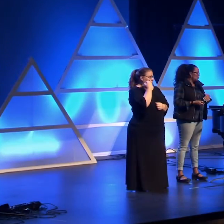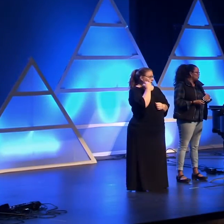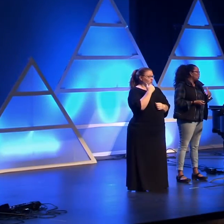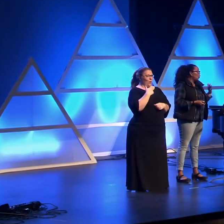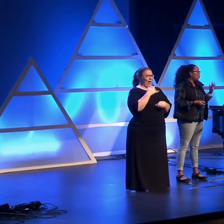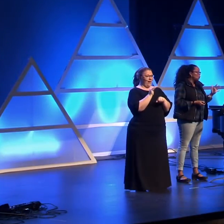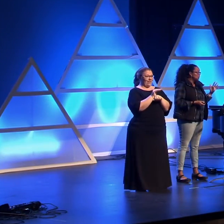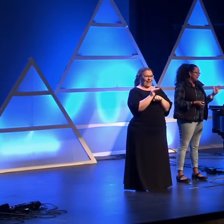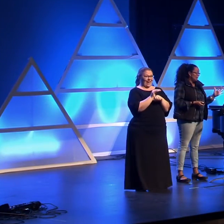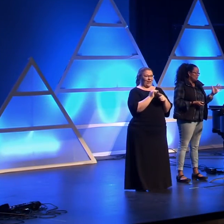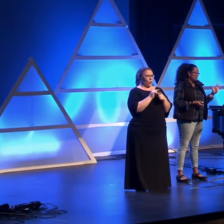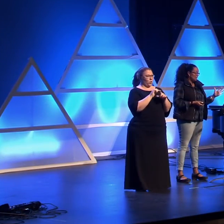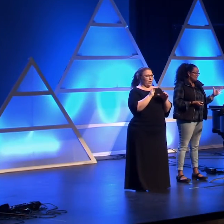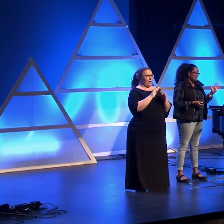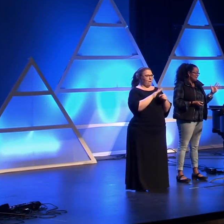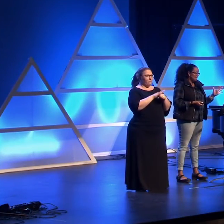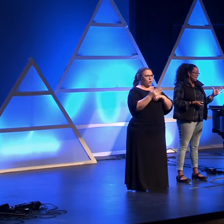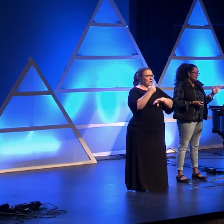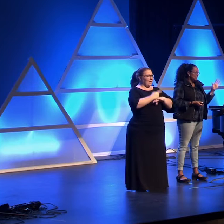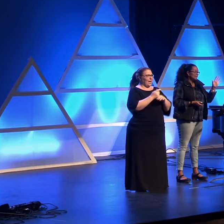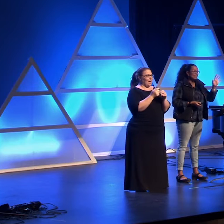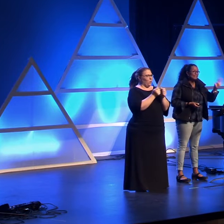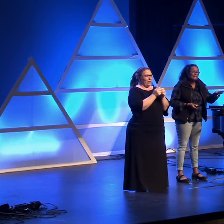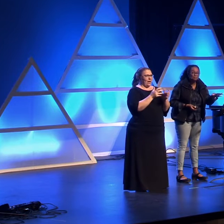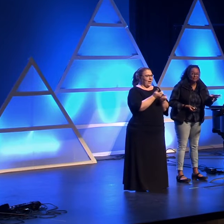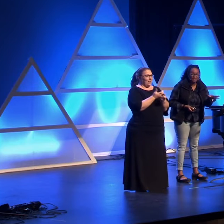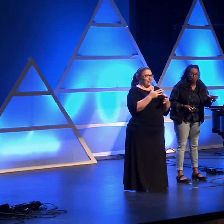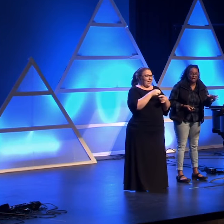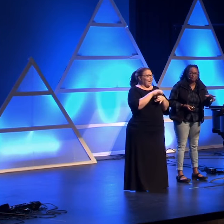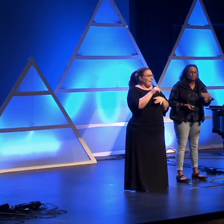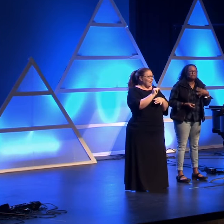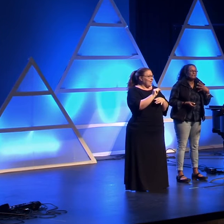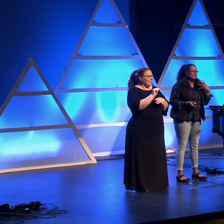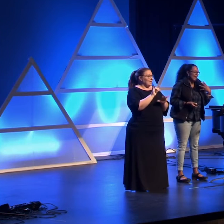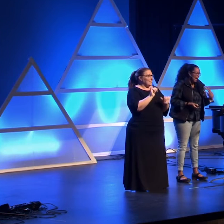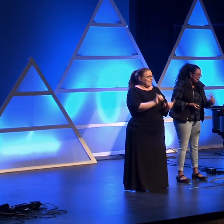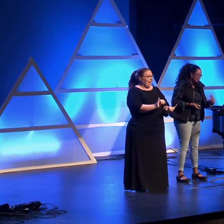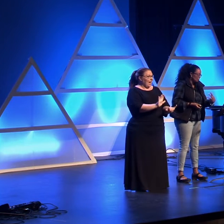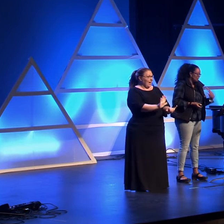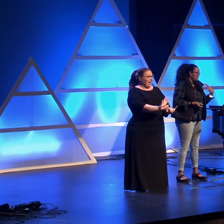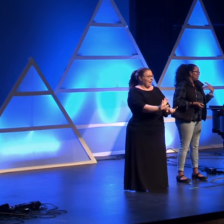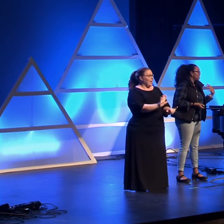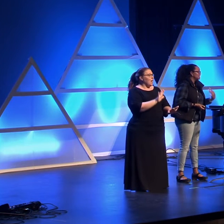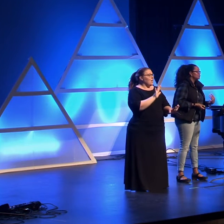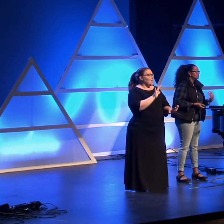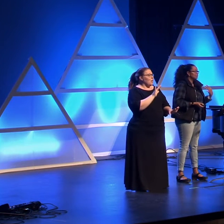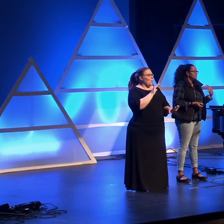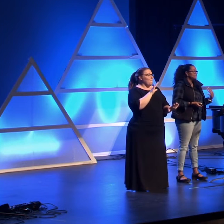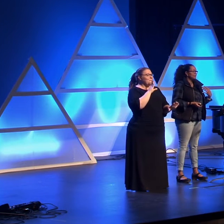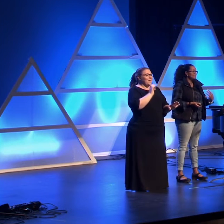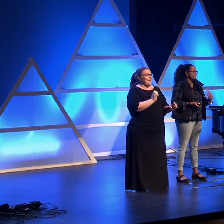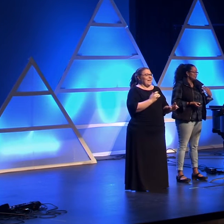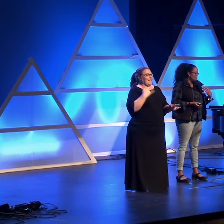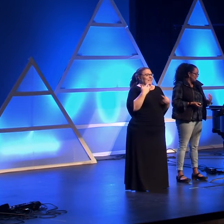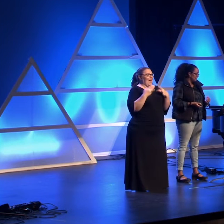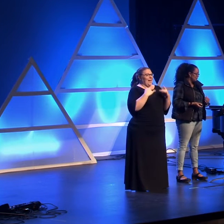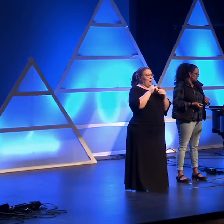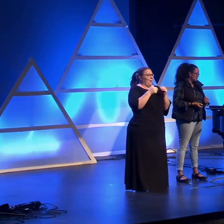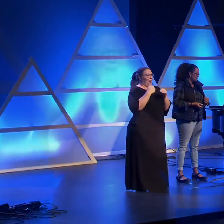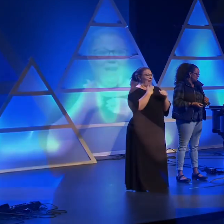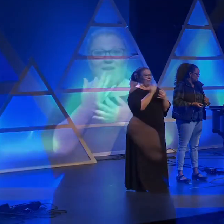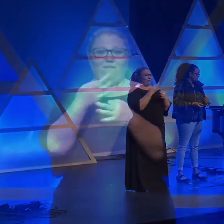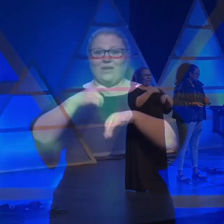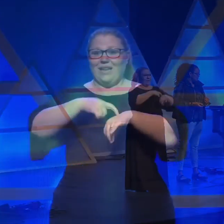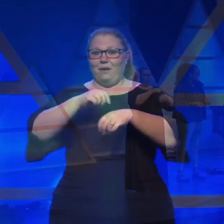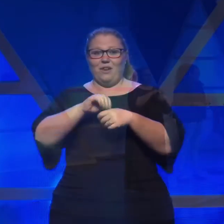evening or a whole day with nothing in it, keep it that way. Be fanatical about having free space in your calendar.